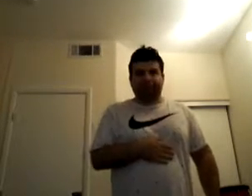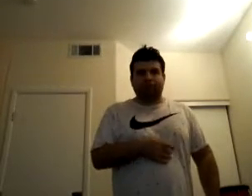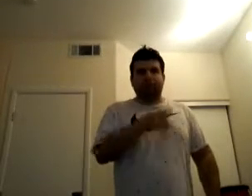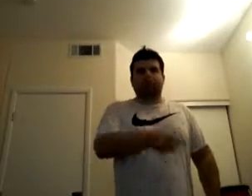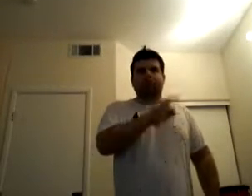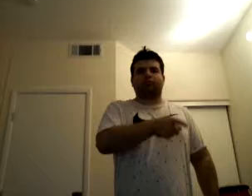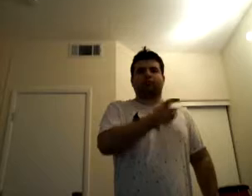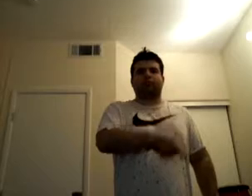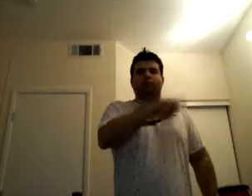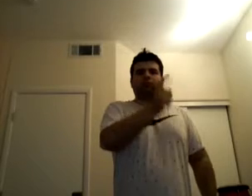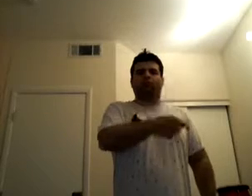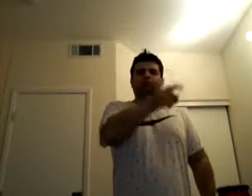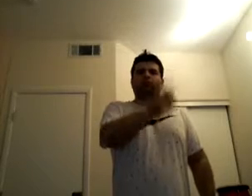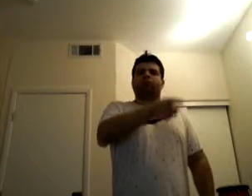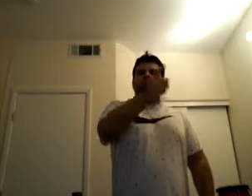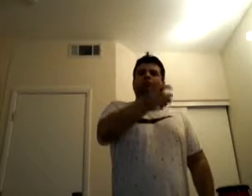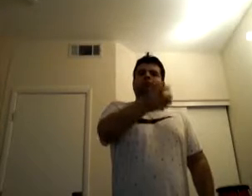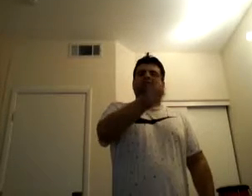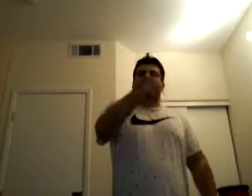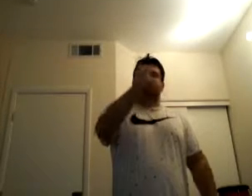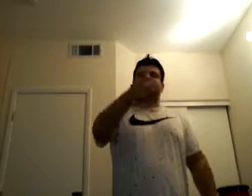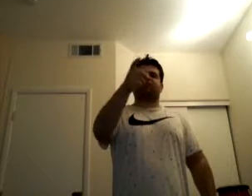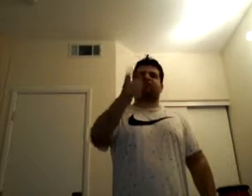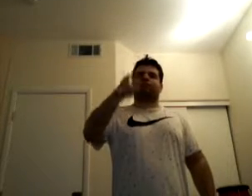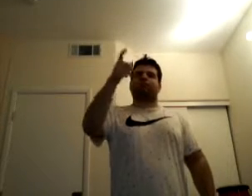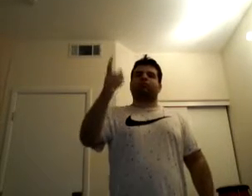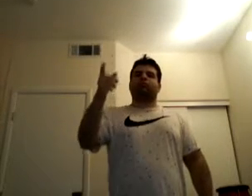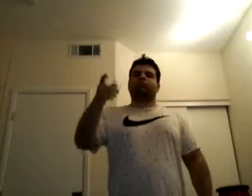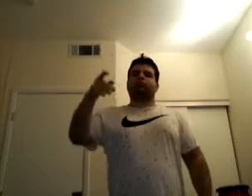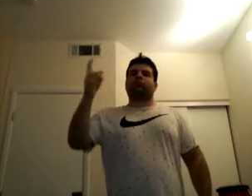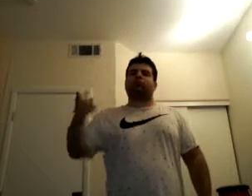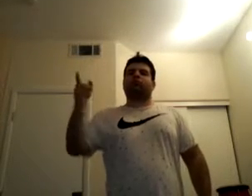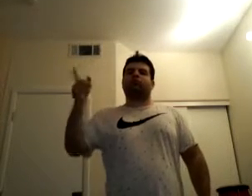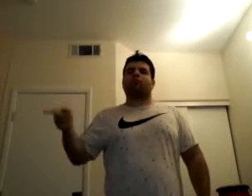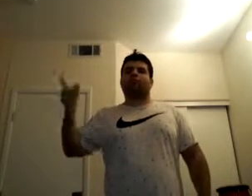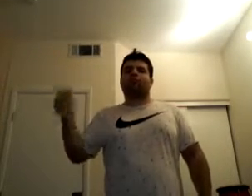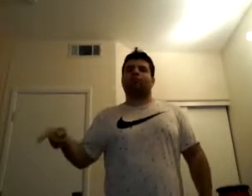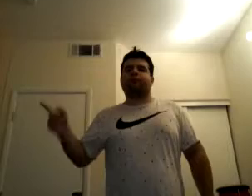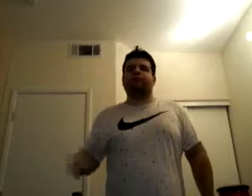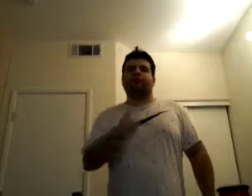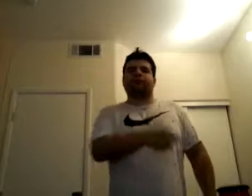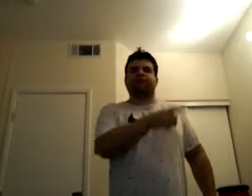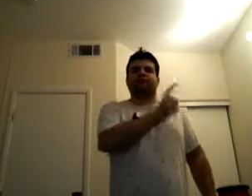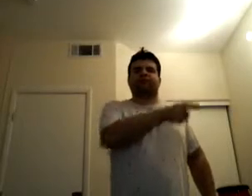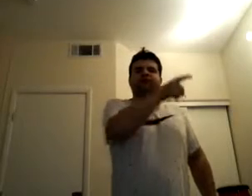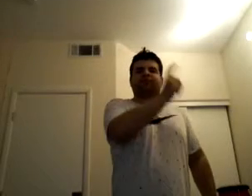These battles, guys Here's you a party, you a man Nothing other can't